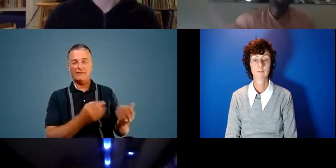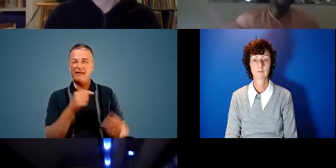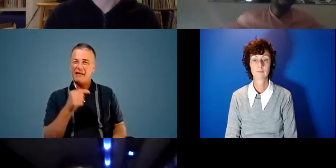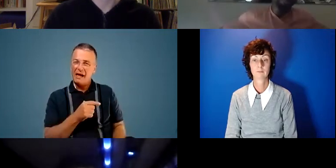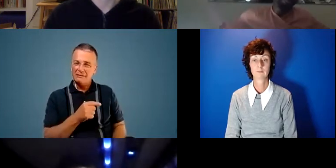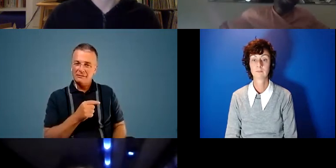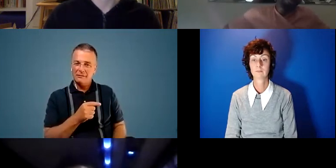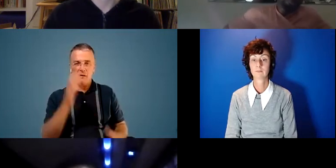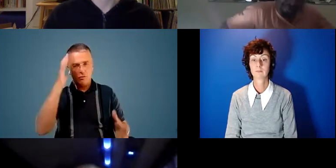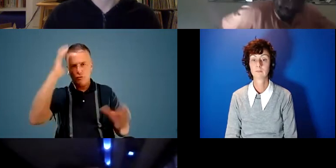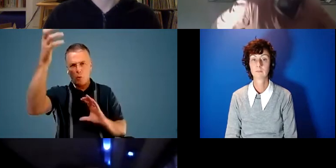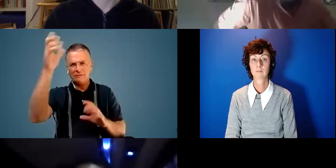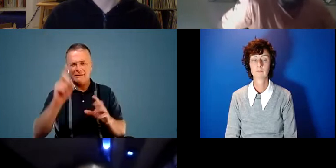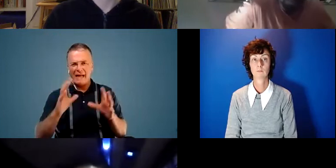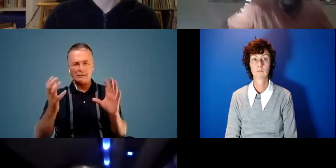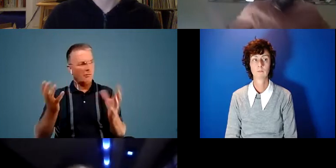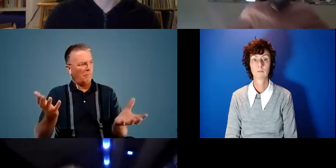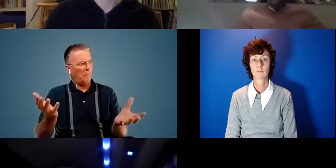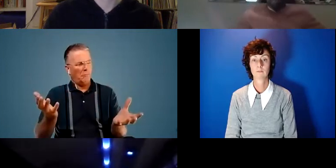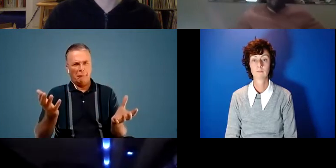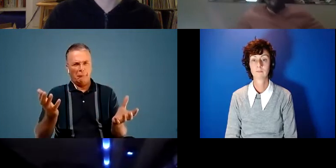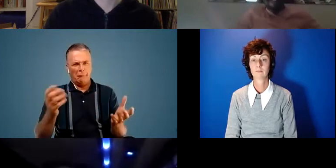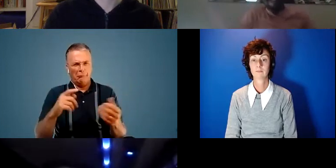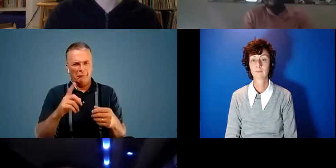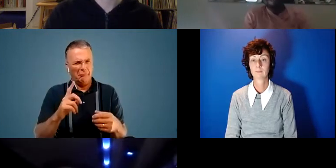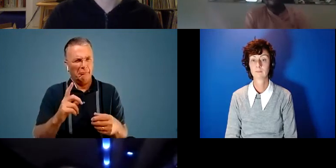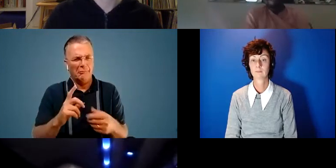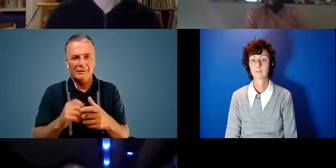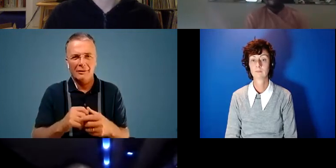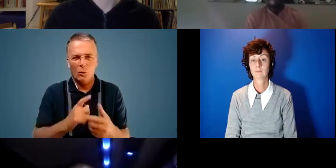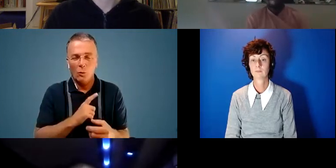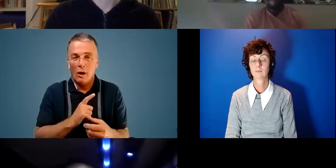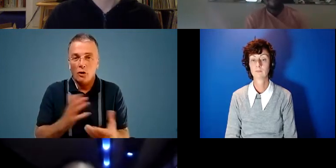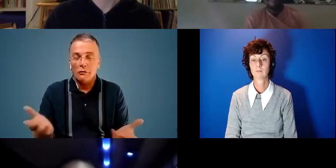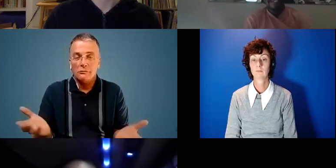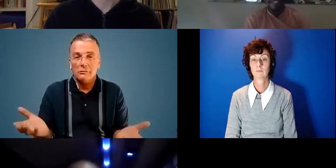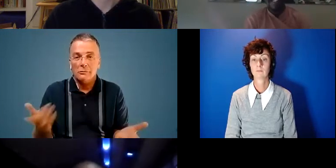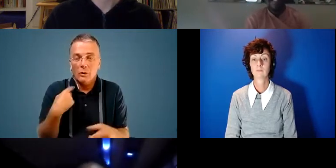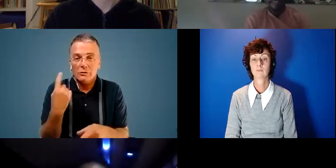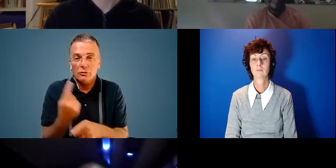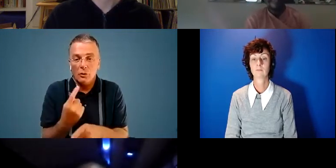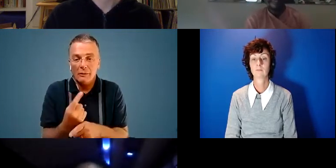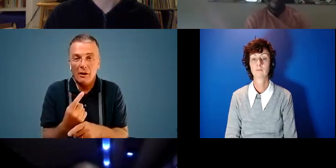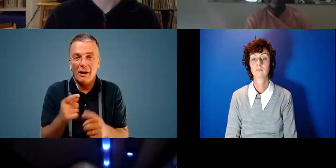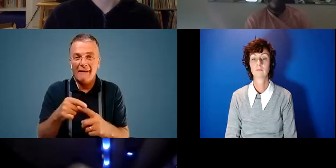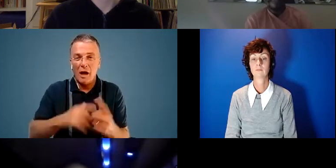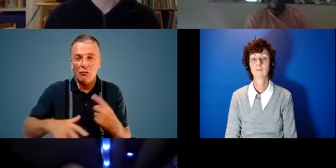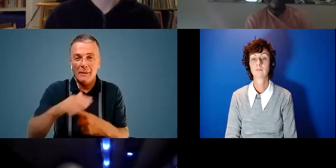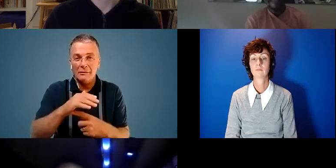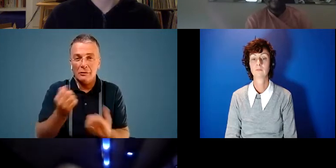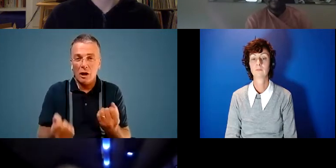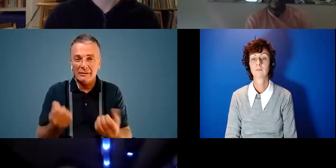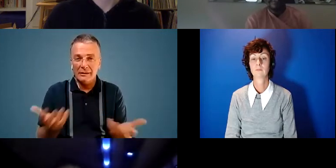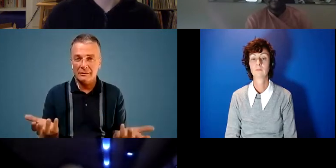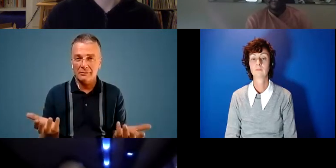throws people's heads like skewed it's just like but why not we're talking about environmental justice we're talking about all these things